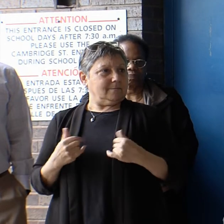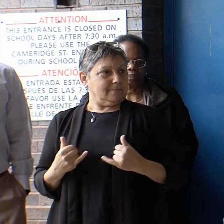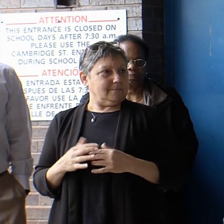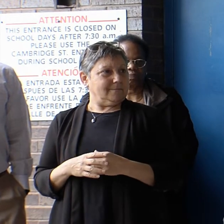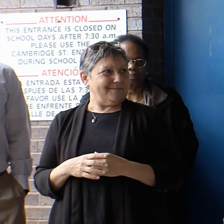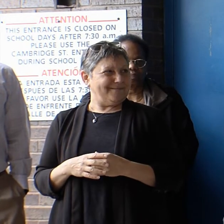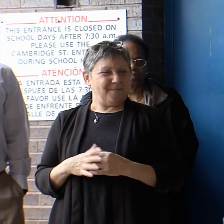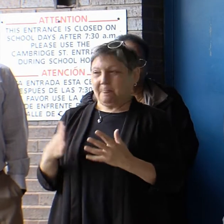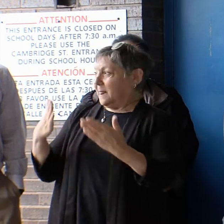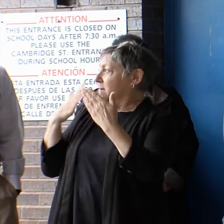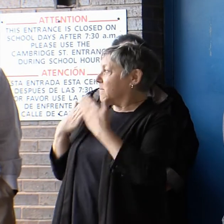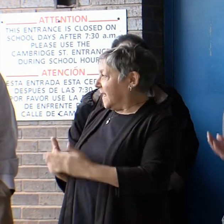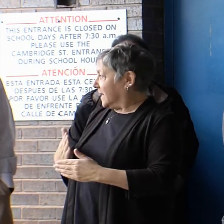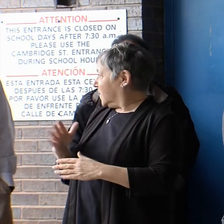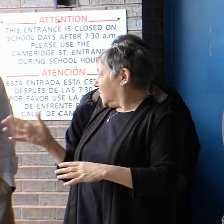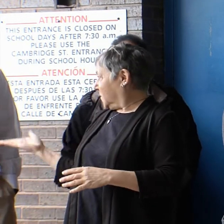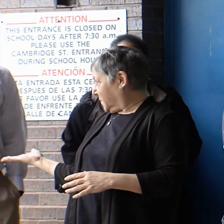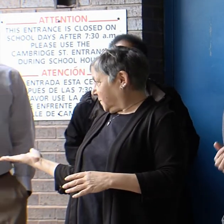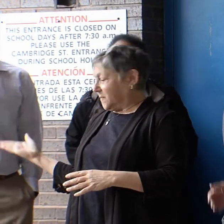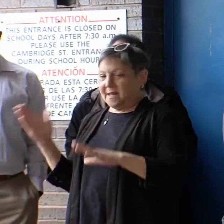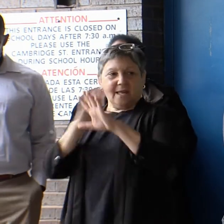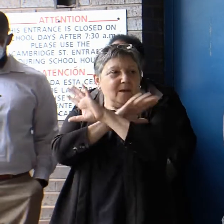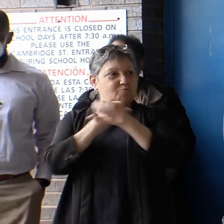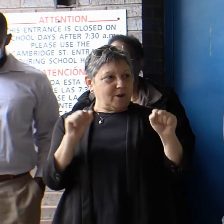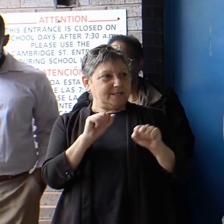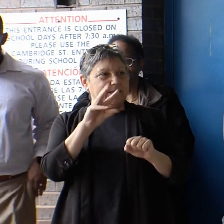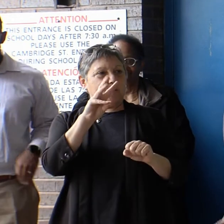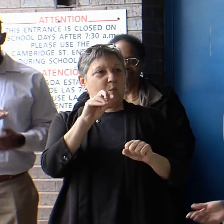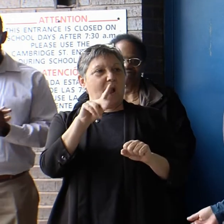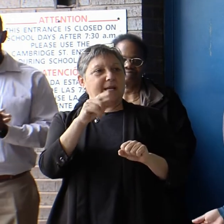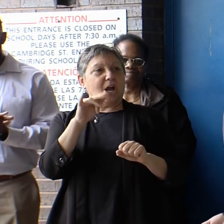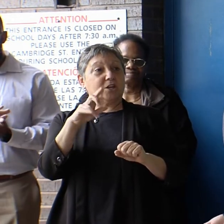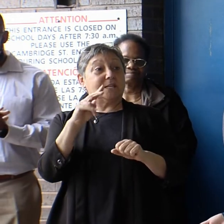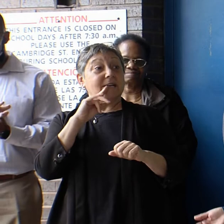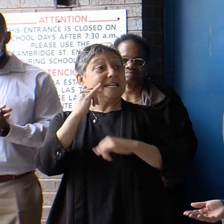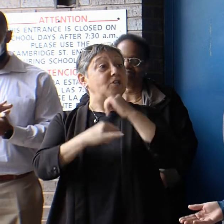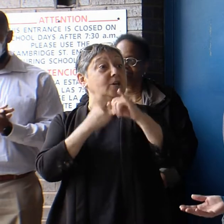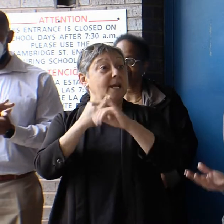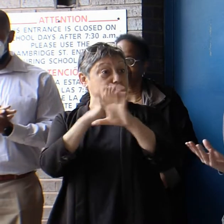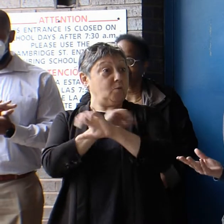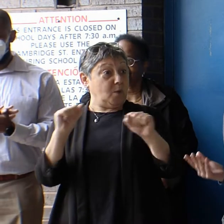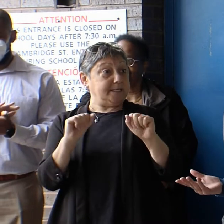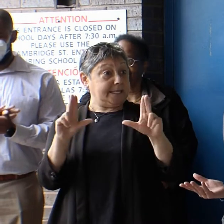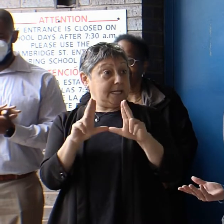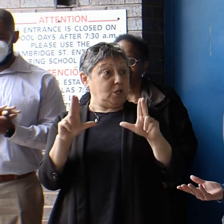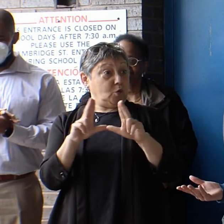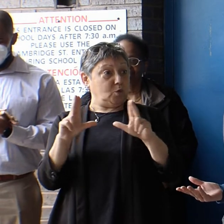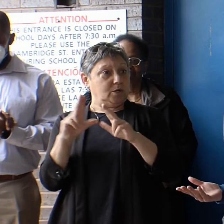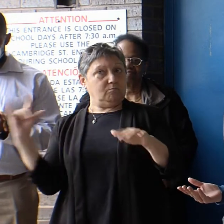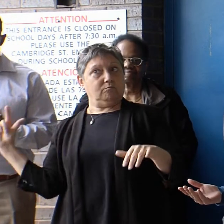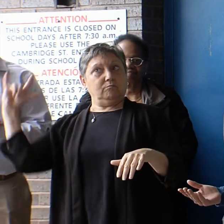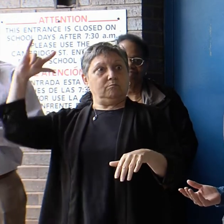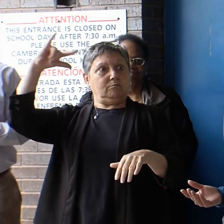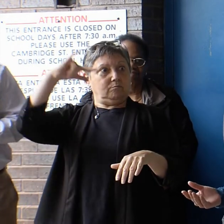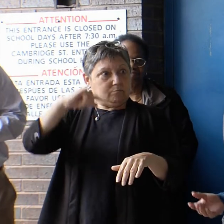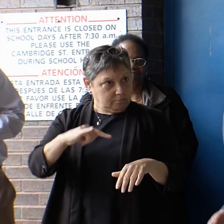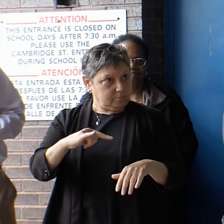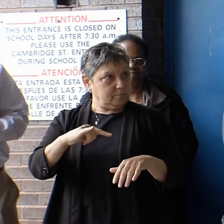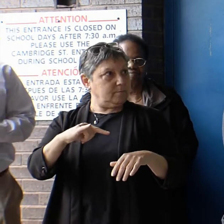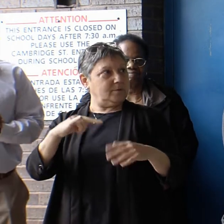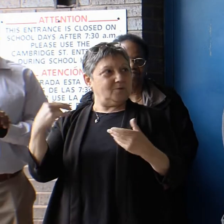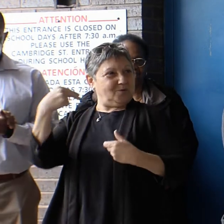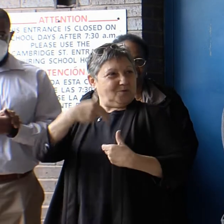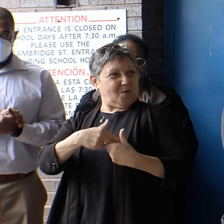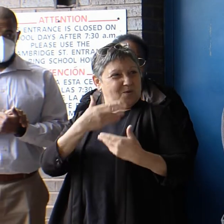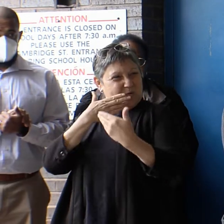President Weingarten from our international local for traveling here to Boston to celebrate this historic investment. And